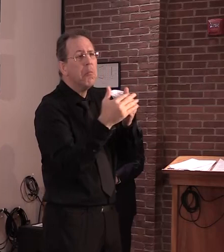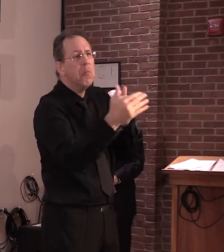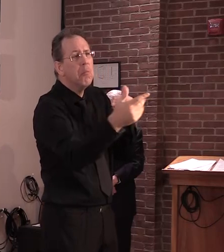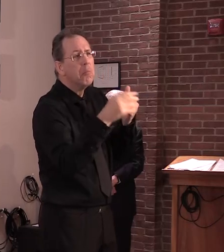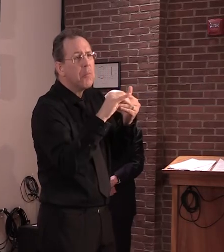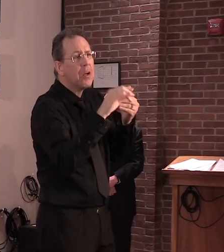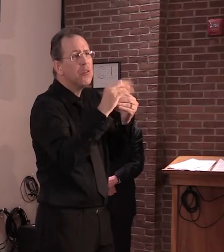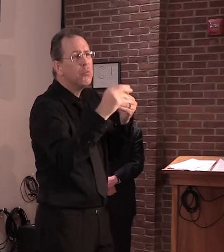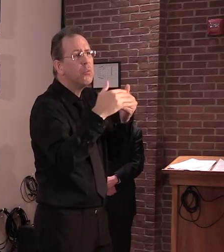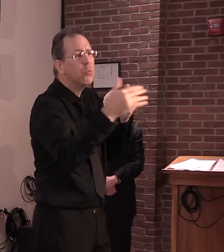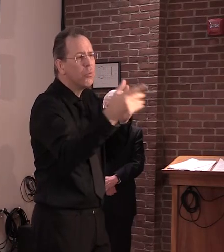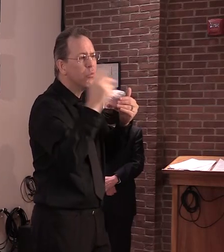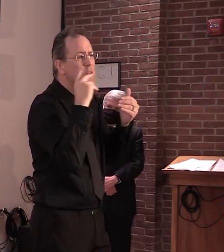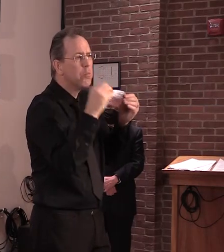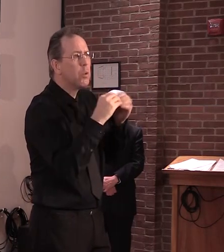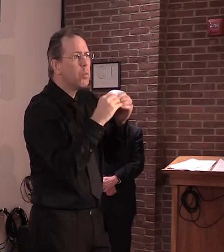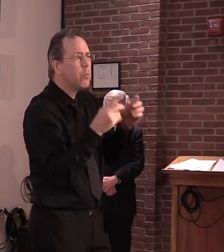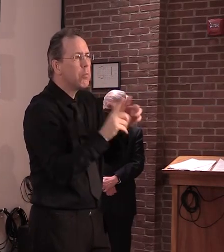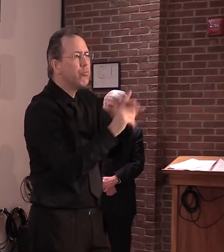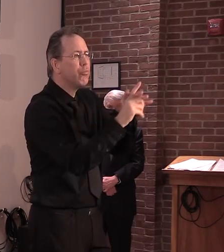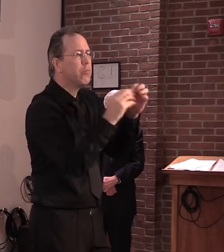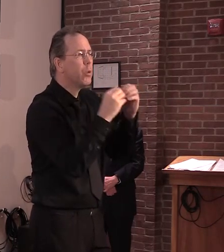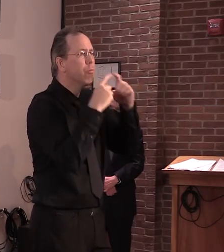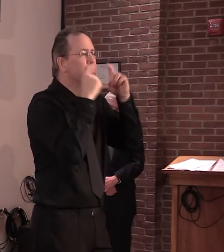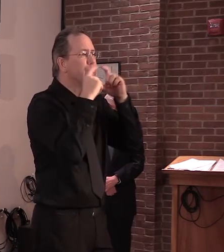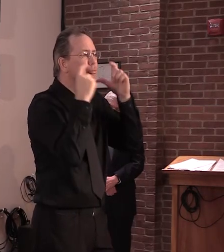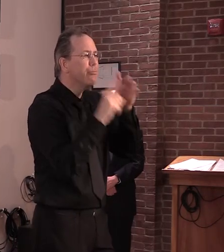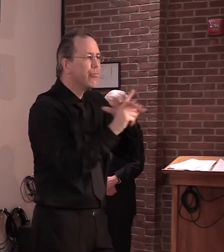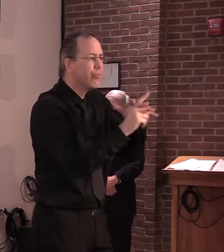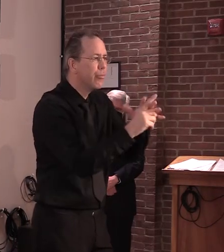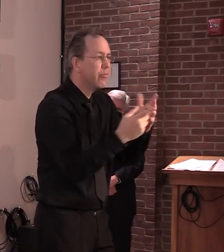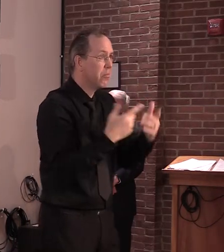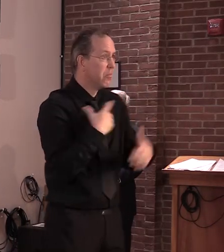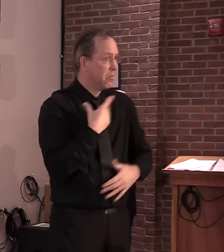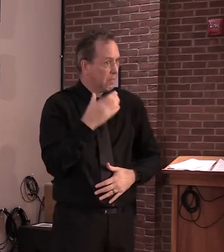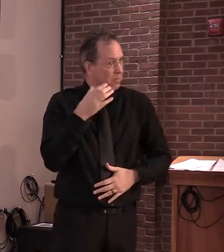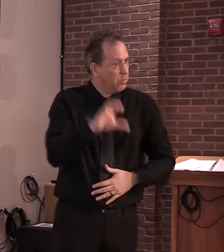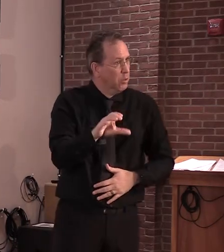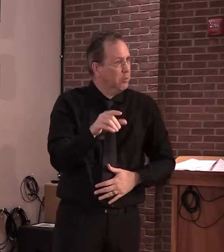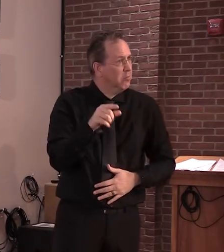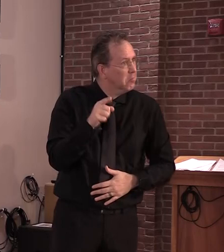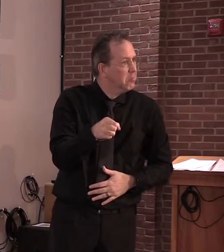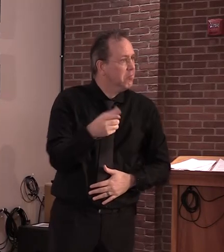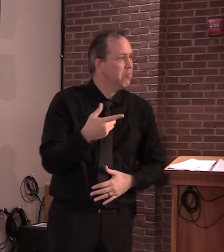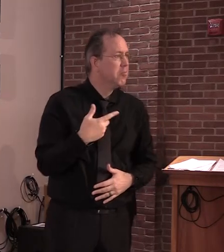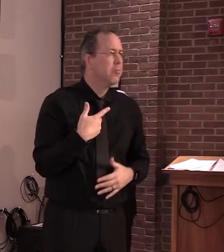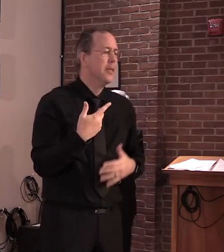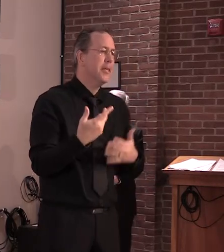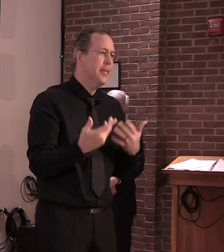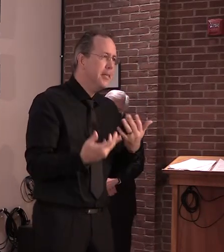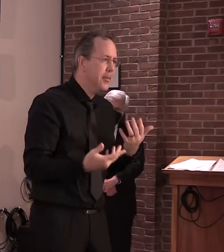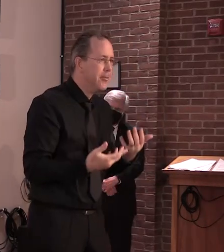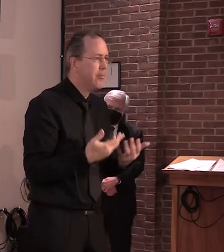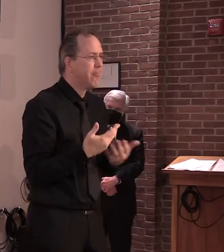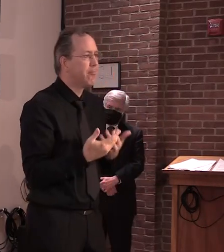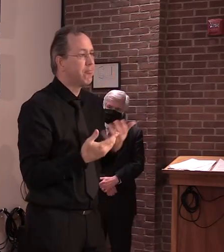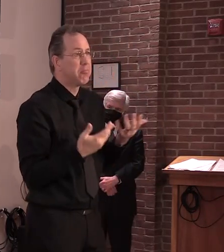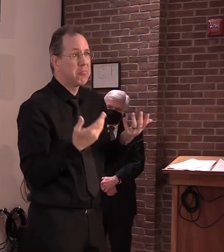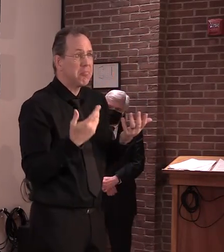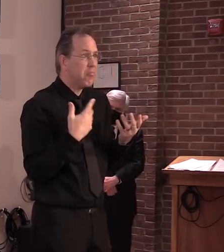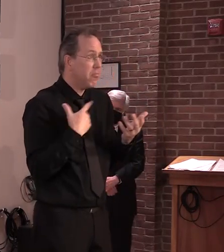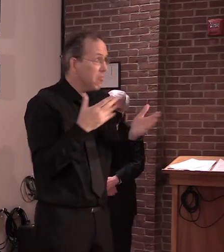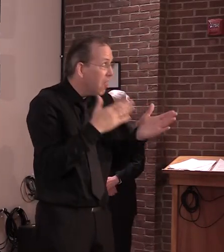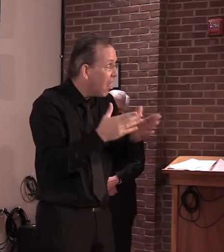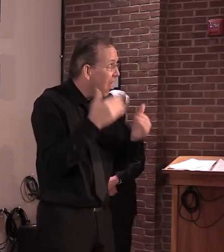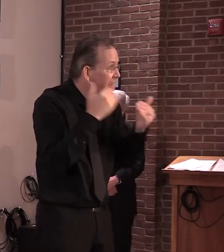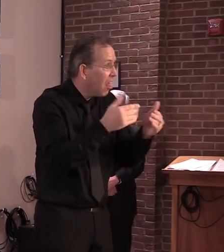take additional steps to make this mandatory or have some type of a scheme to force people to